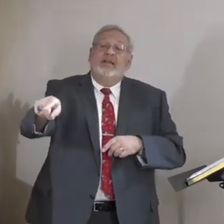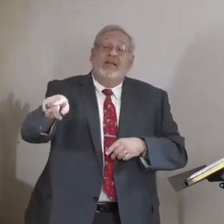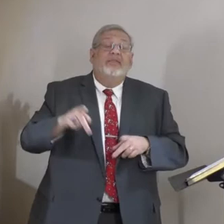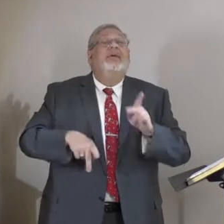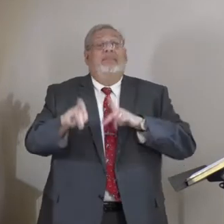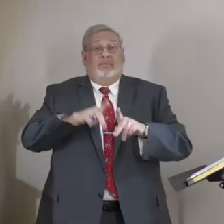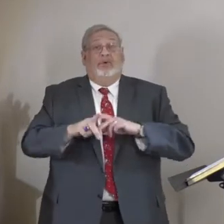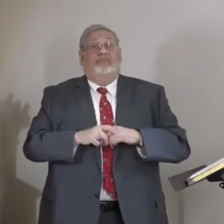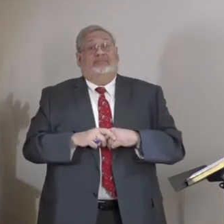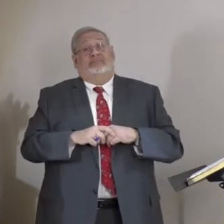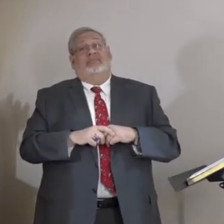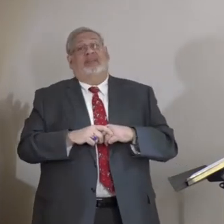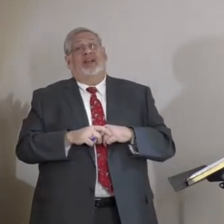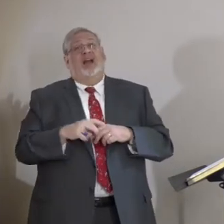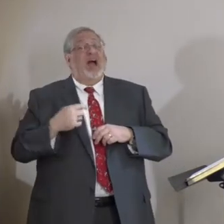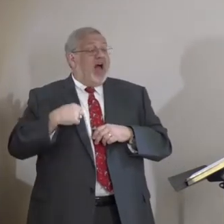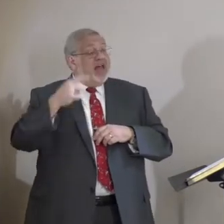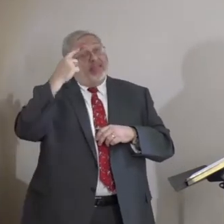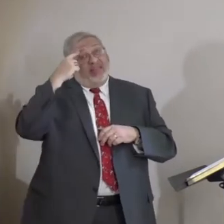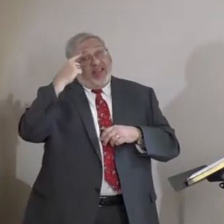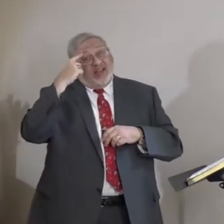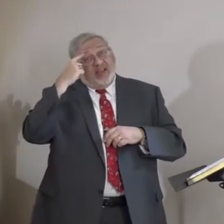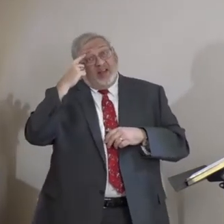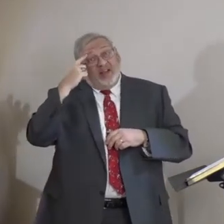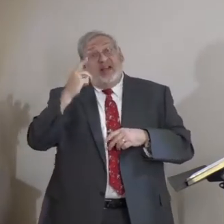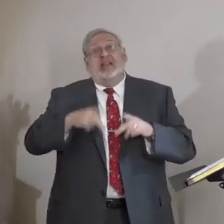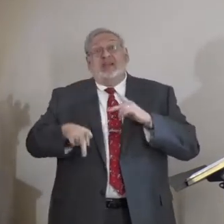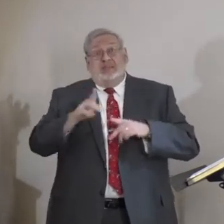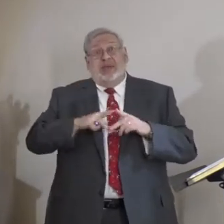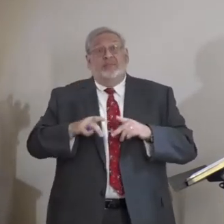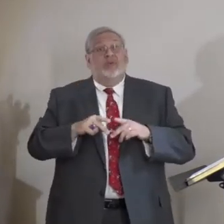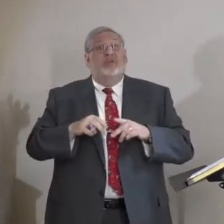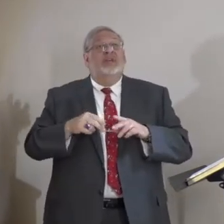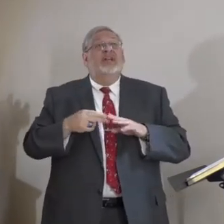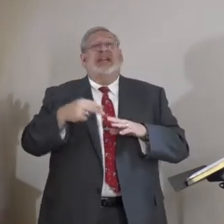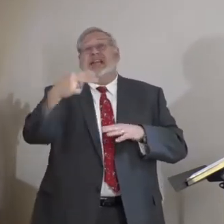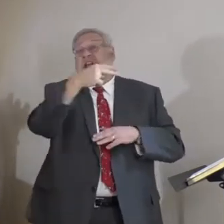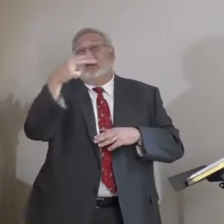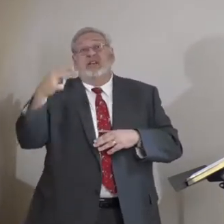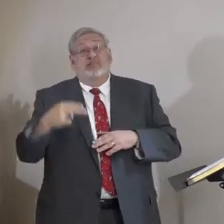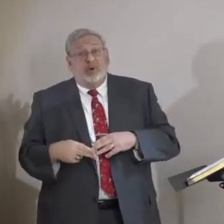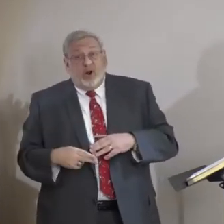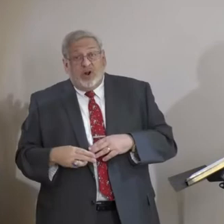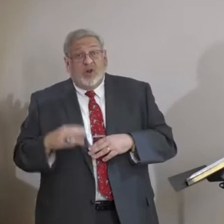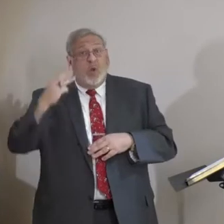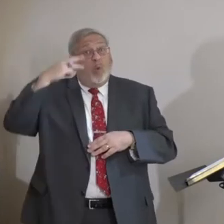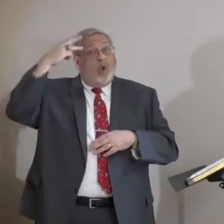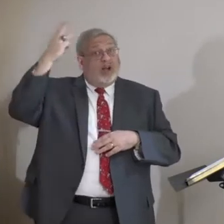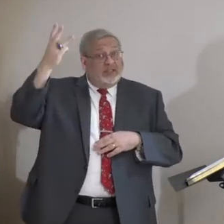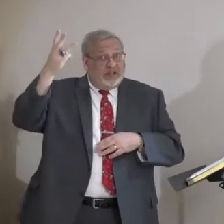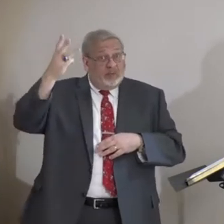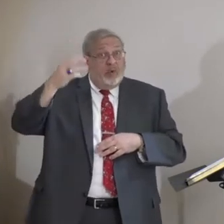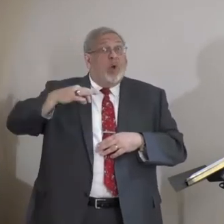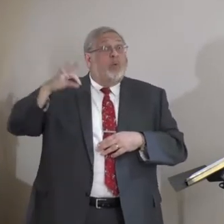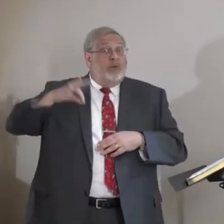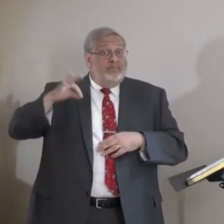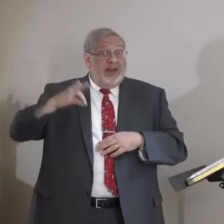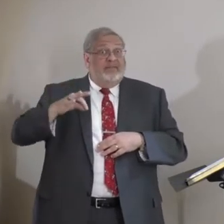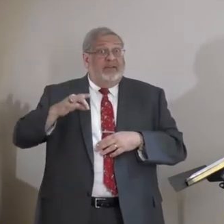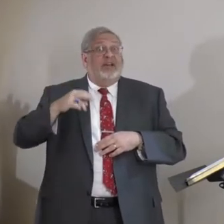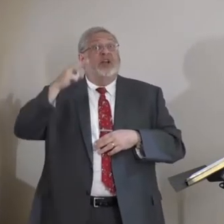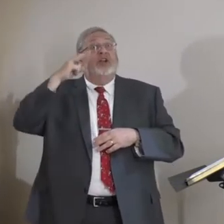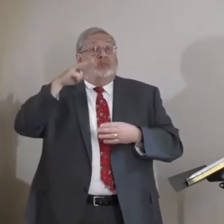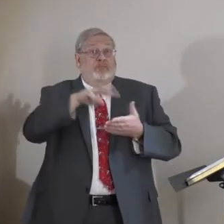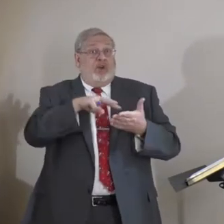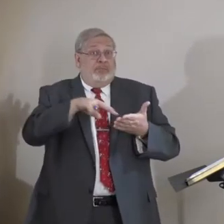people. And I think that those people in Harrisburg, those people in Washington, would benefit greatly by looking